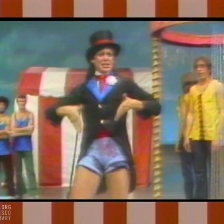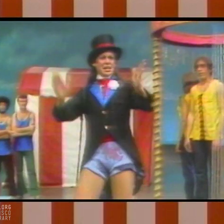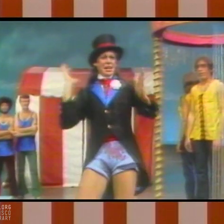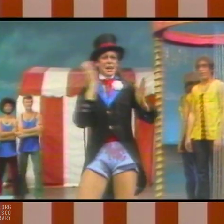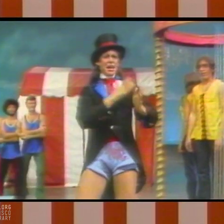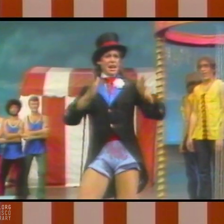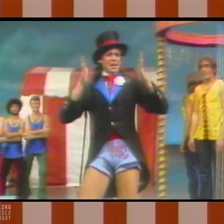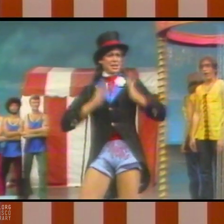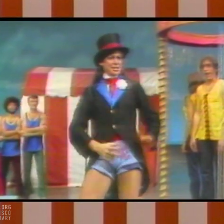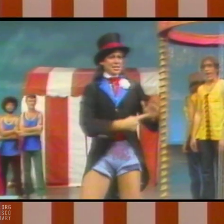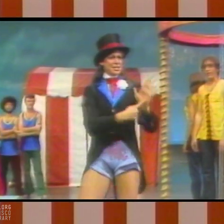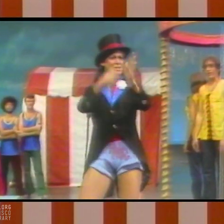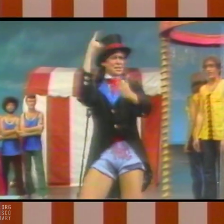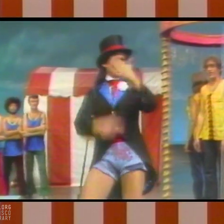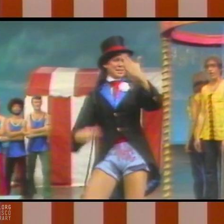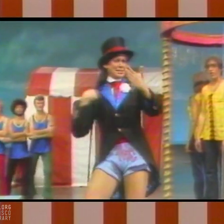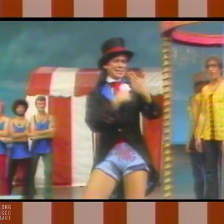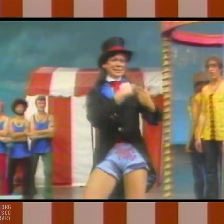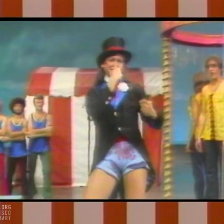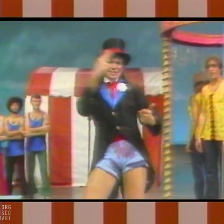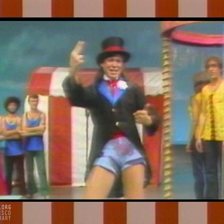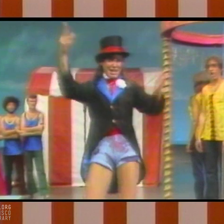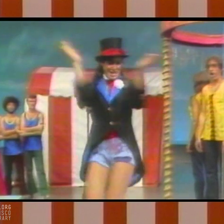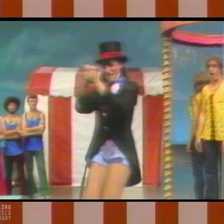Let our actors show you what we saw.